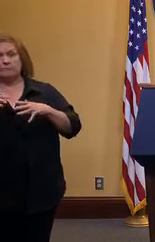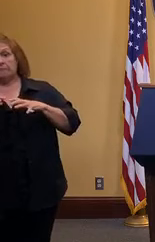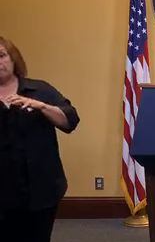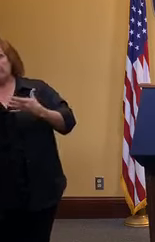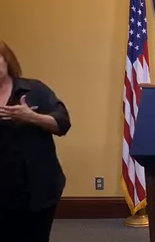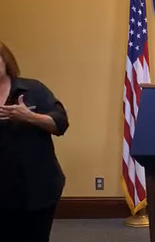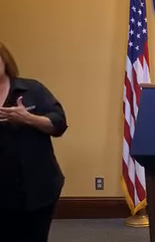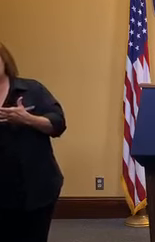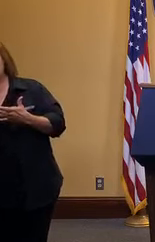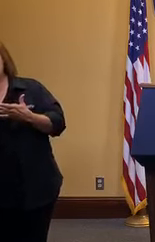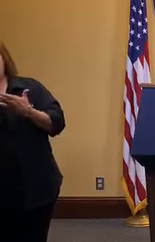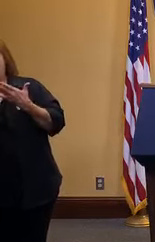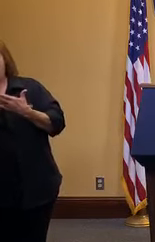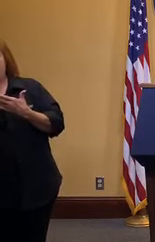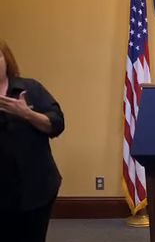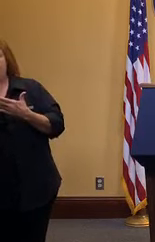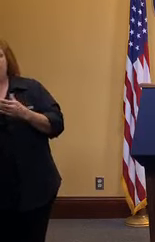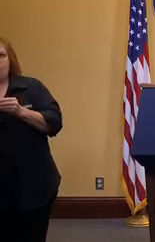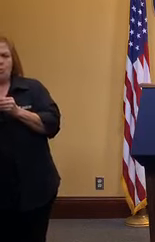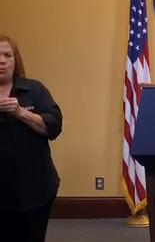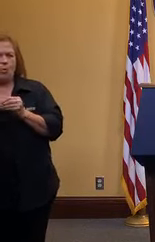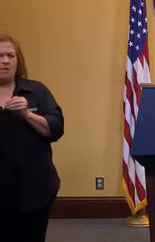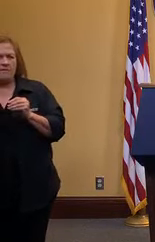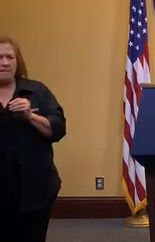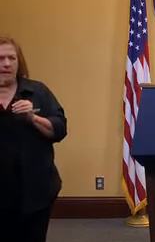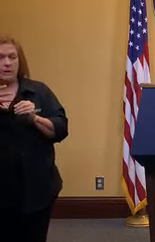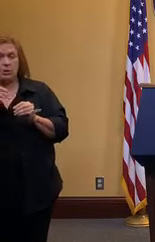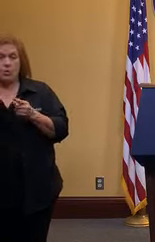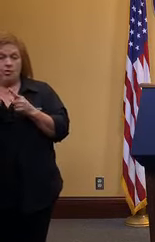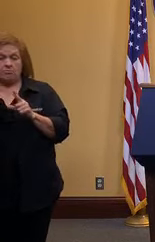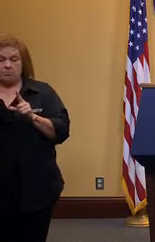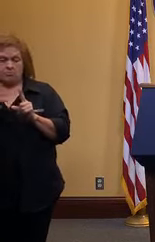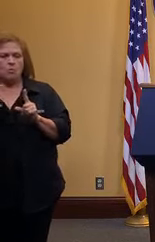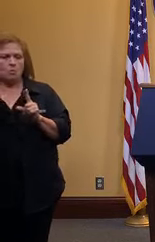but as soon as i have those they'll be made public